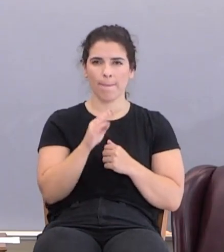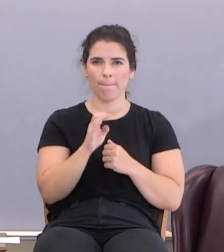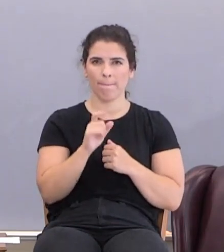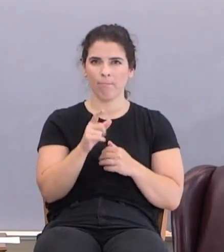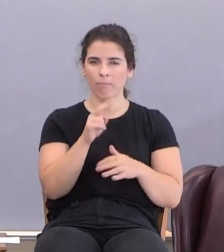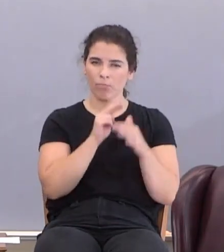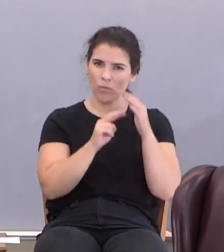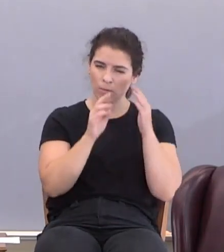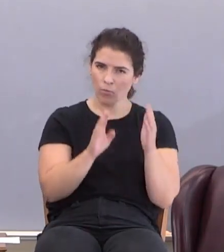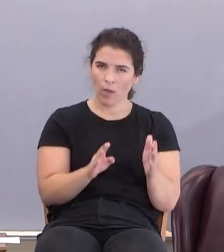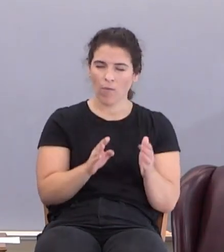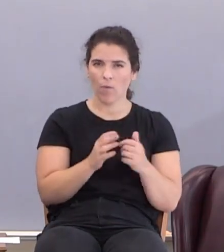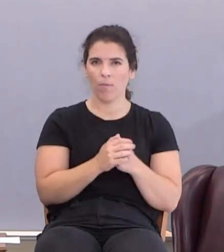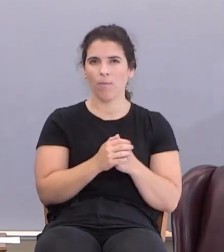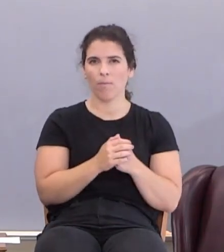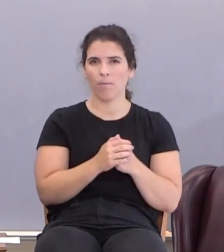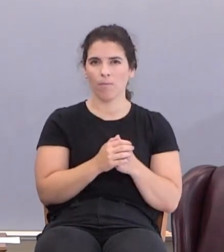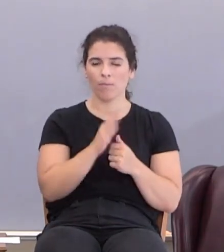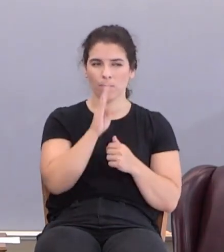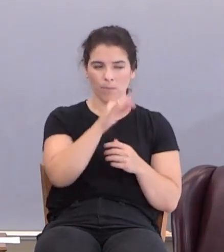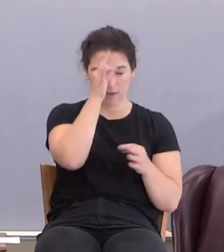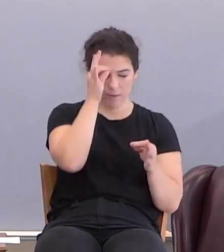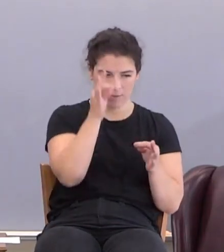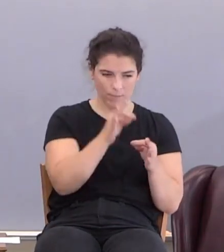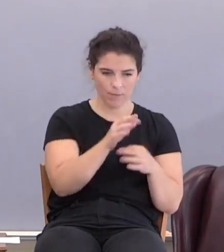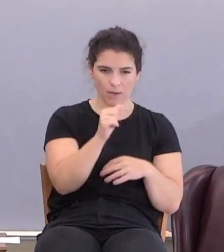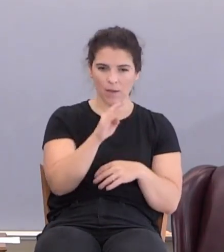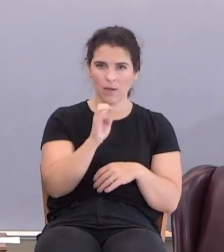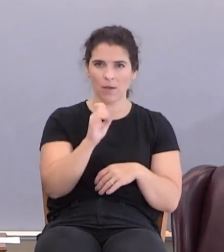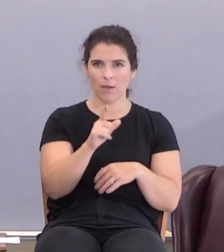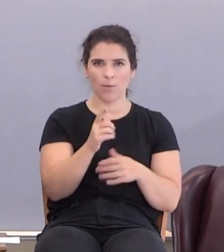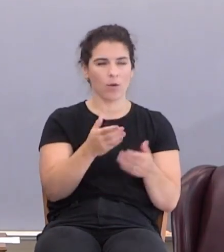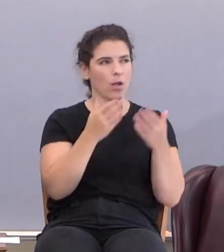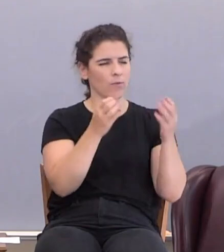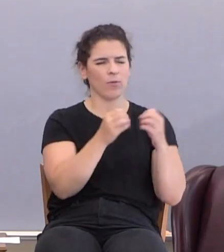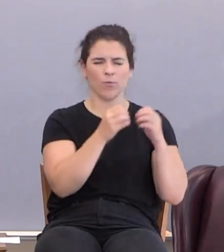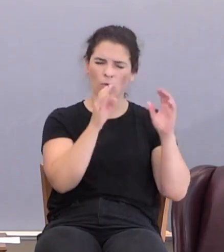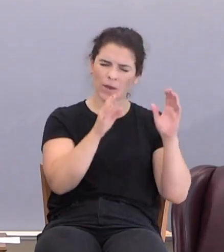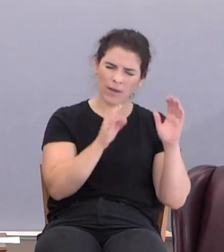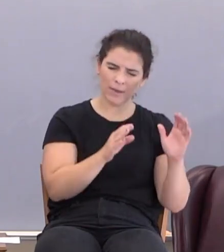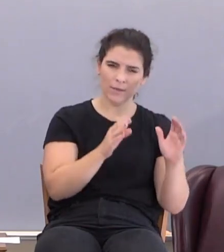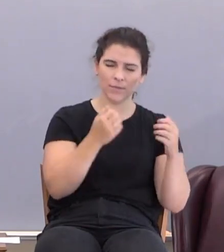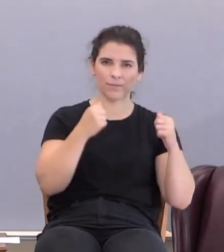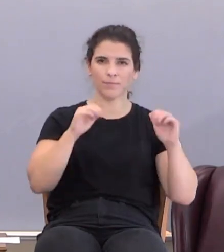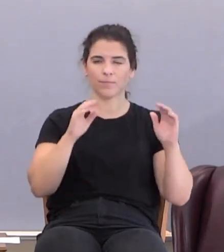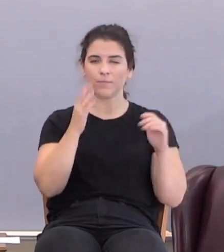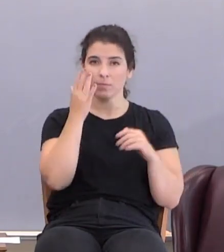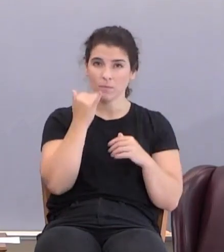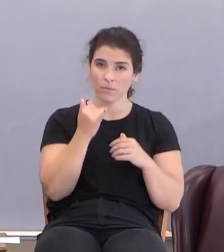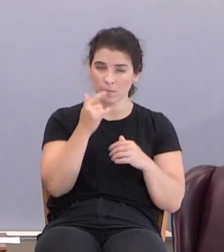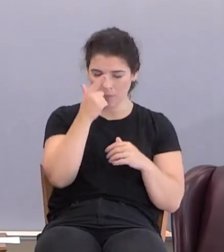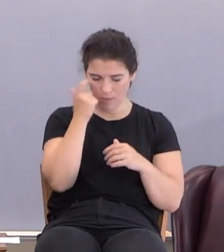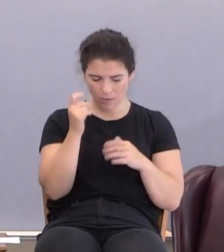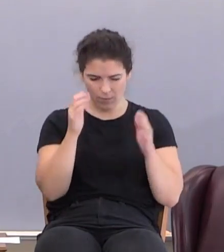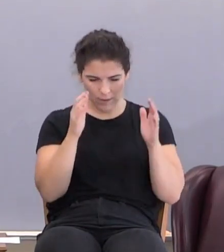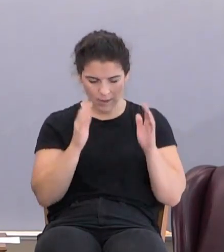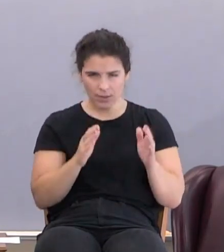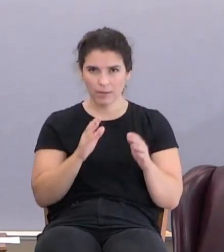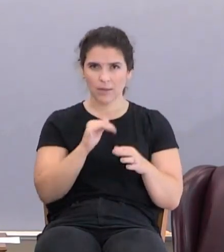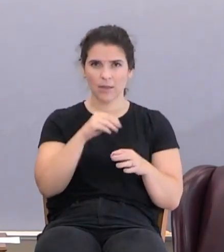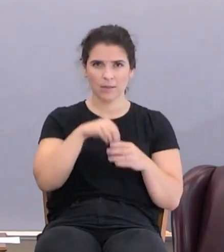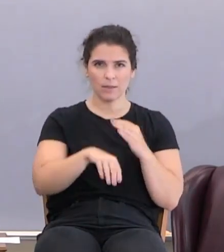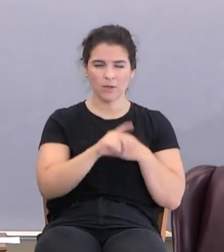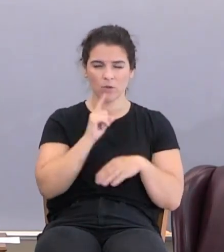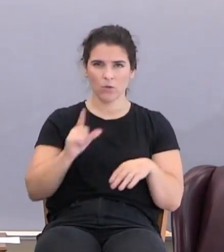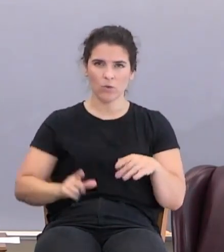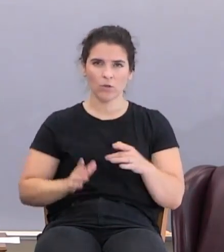prophet. By faith, Abel. Offered a more excellent sacrifice. Why? Because of the excellency that's in the